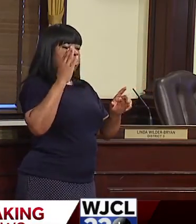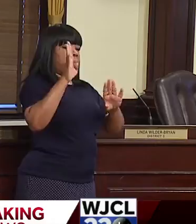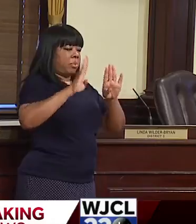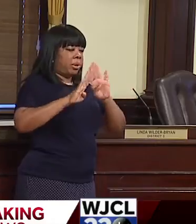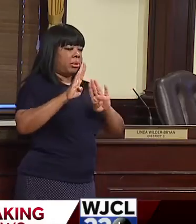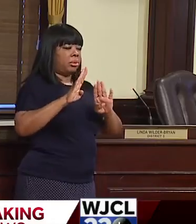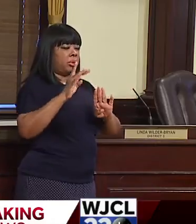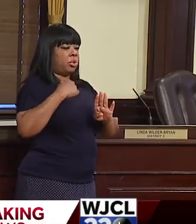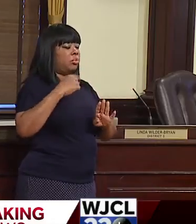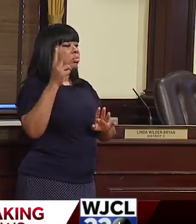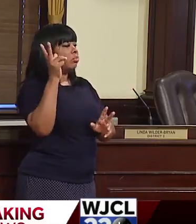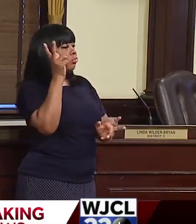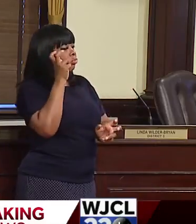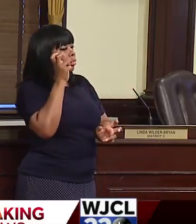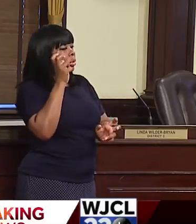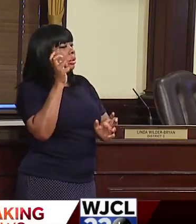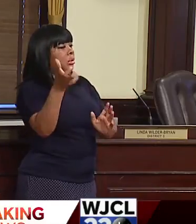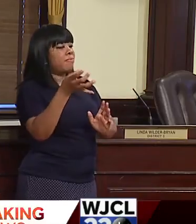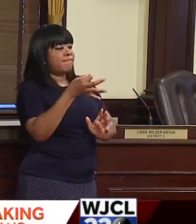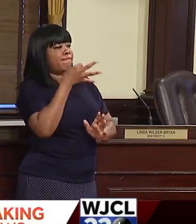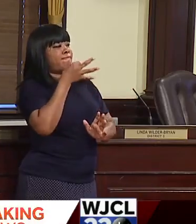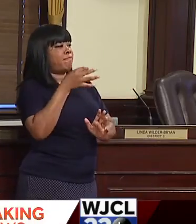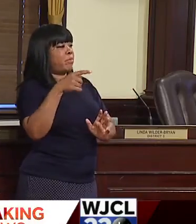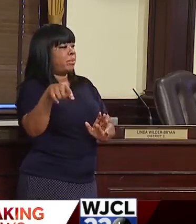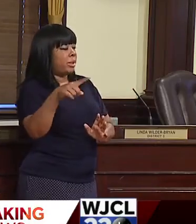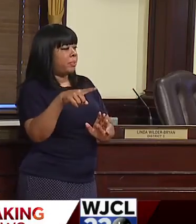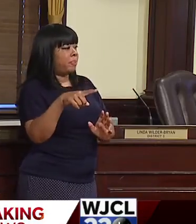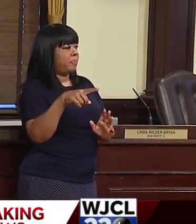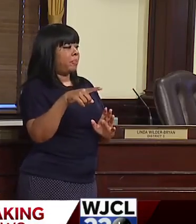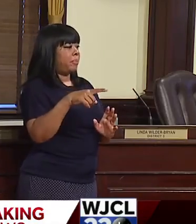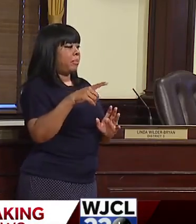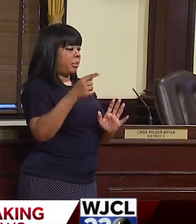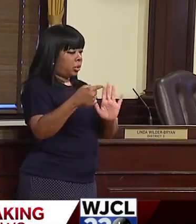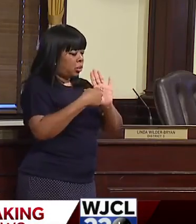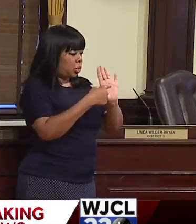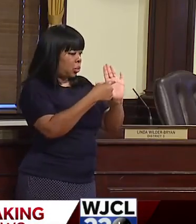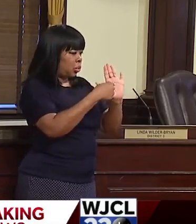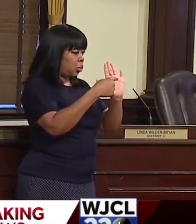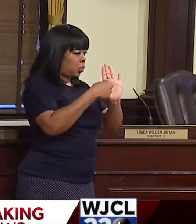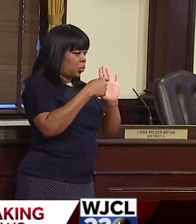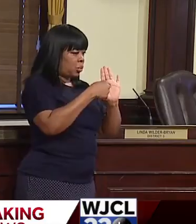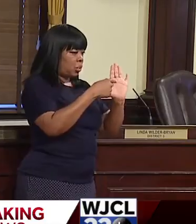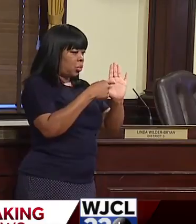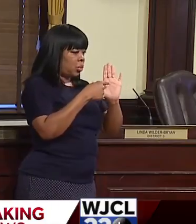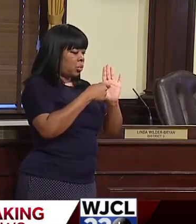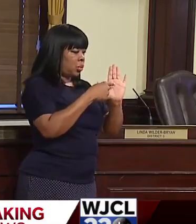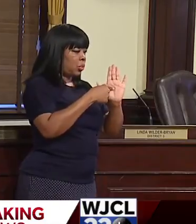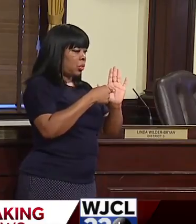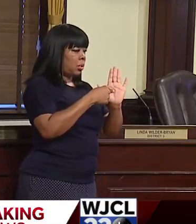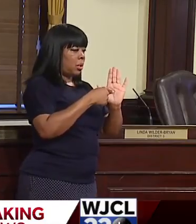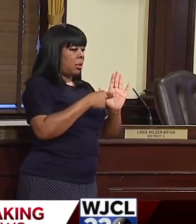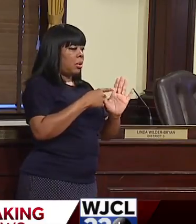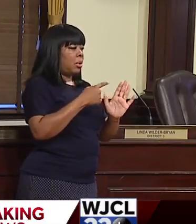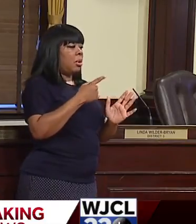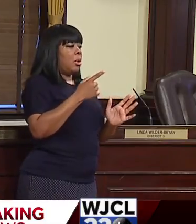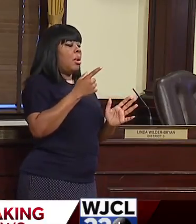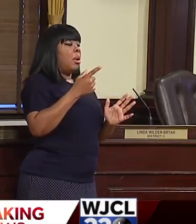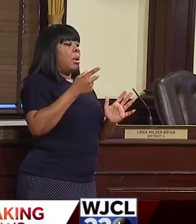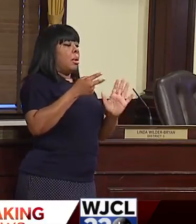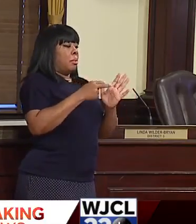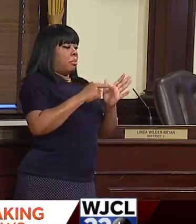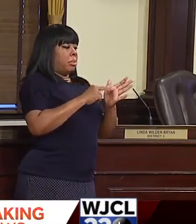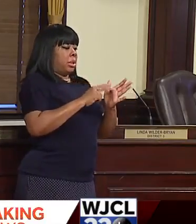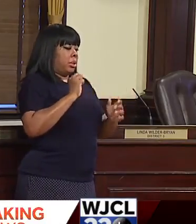you listen to experts. So people have come and said, well, no, they showed us this and they showed us that they showed us this again. I think Savannah's relative